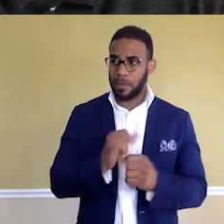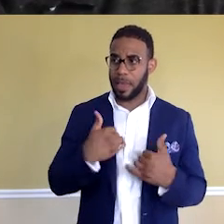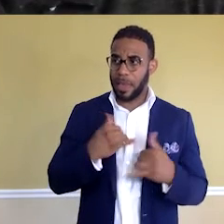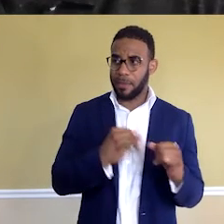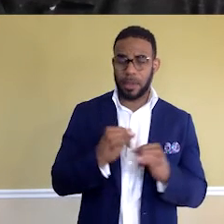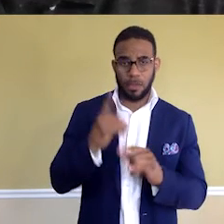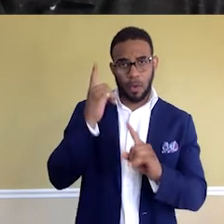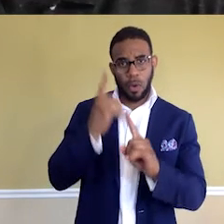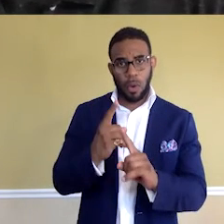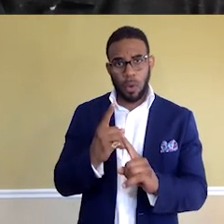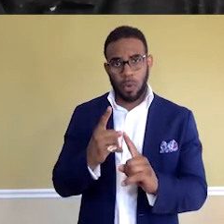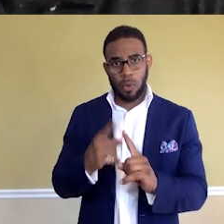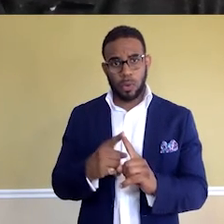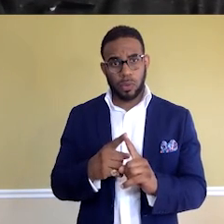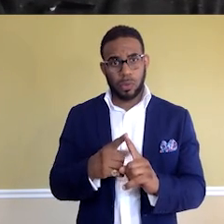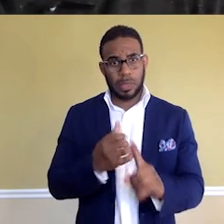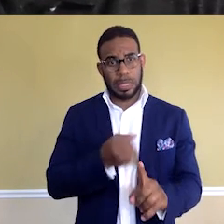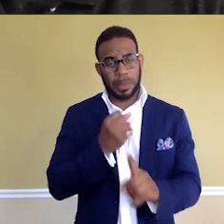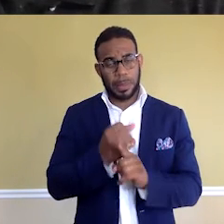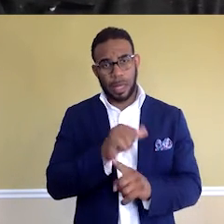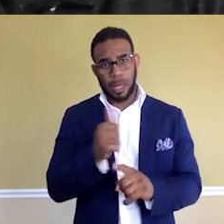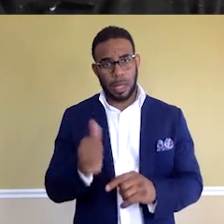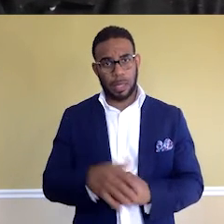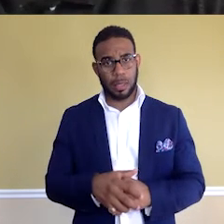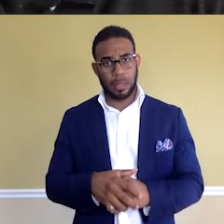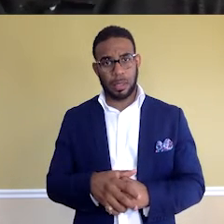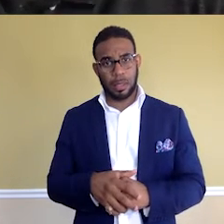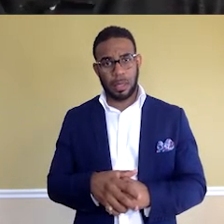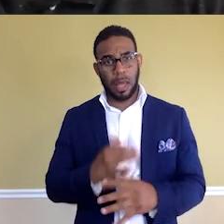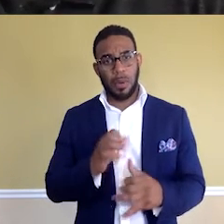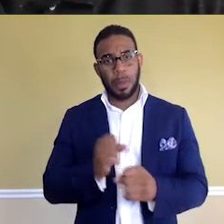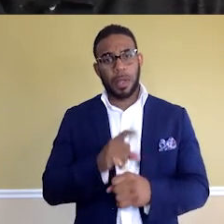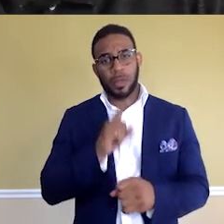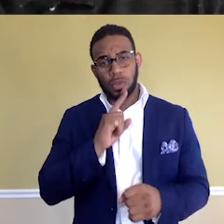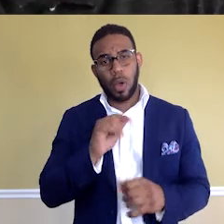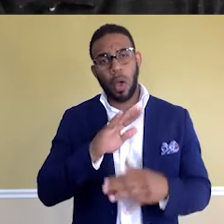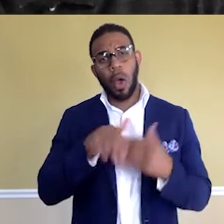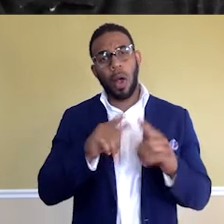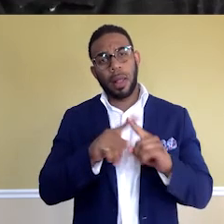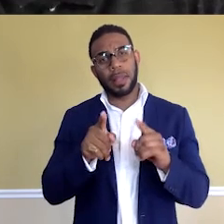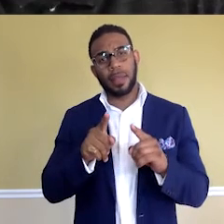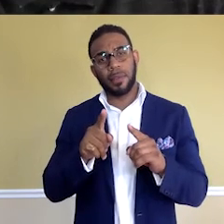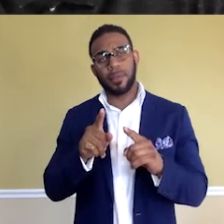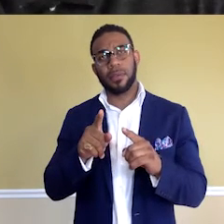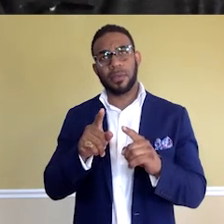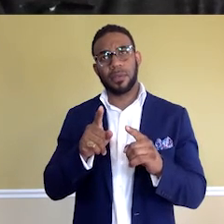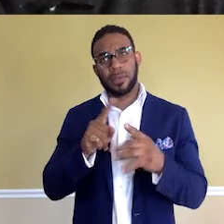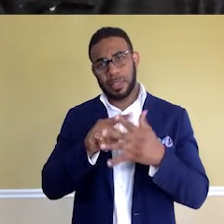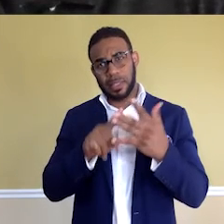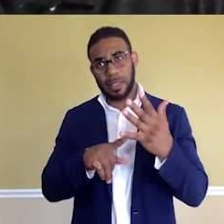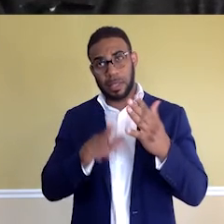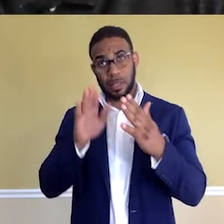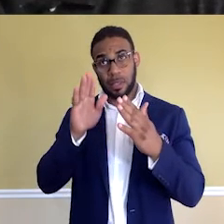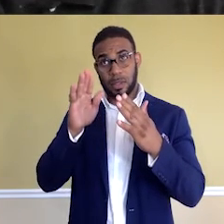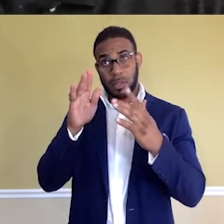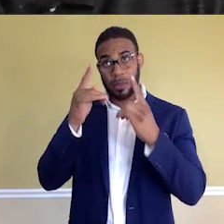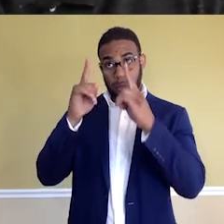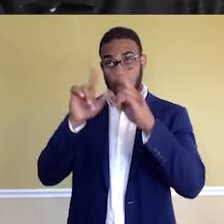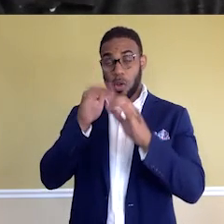goal to impact others, right? I want to make sure all of the different accolades is great, but I want to leave something behind. I want to